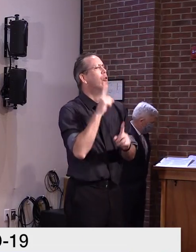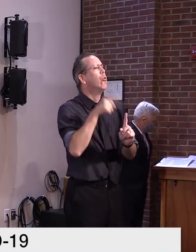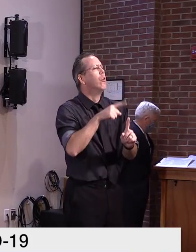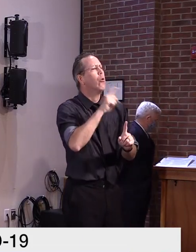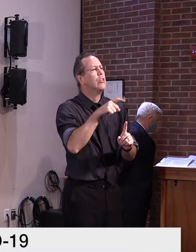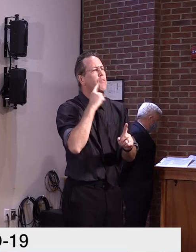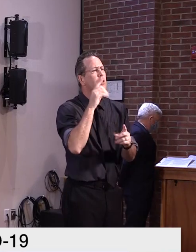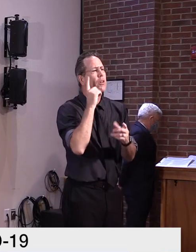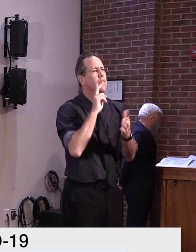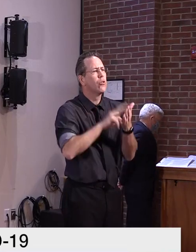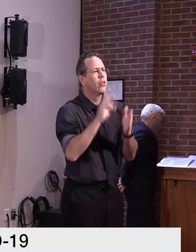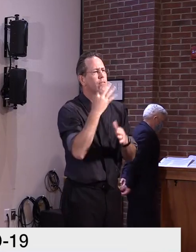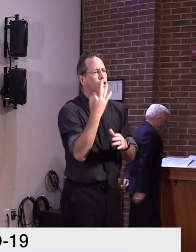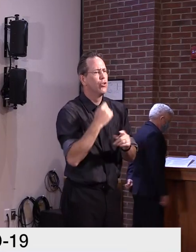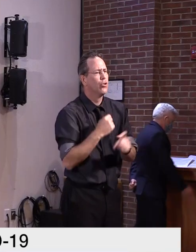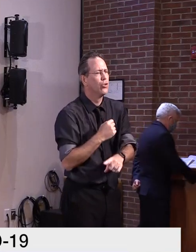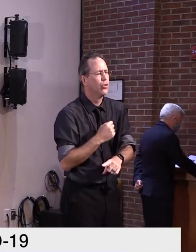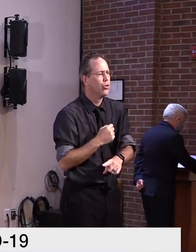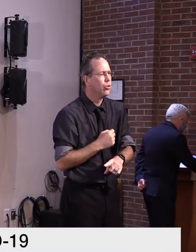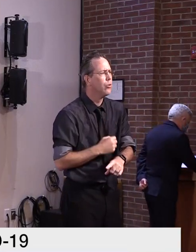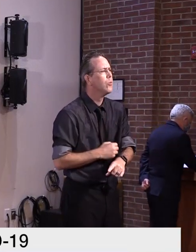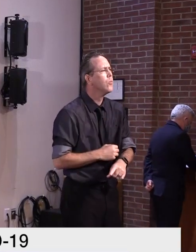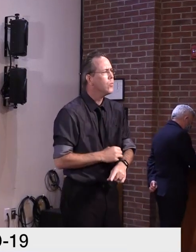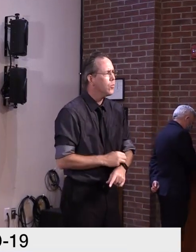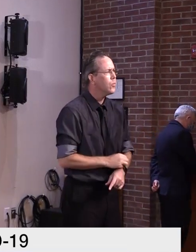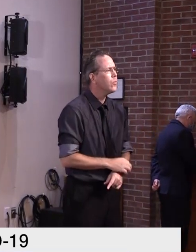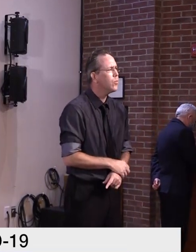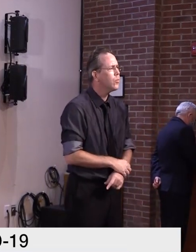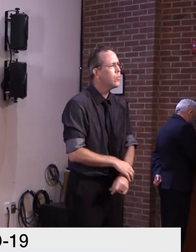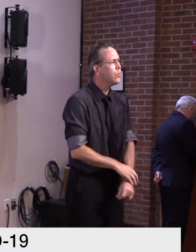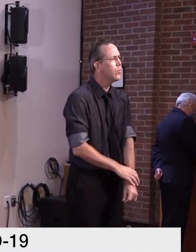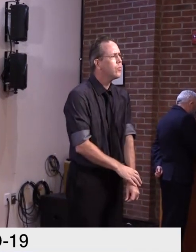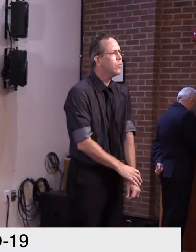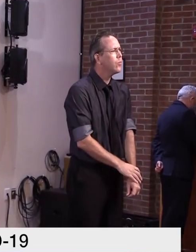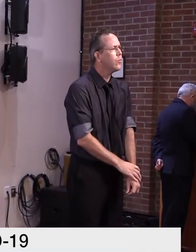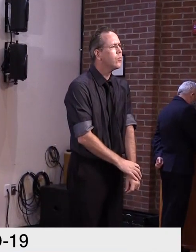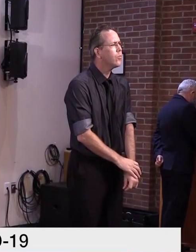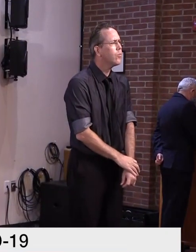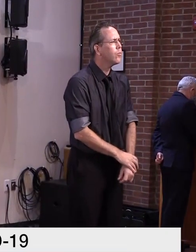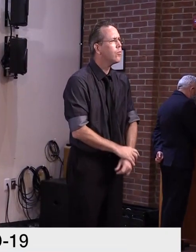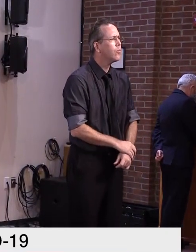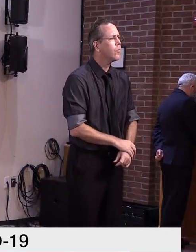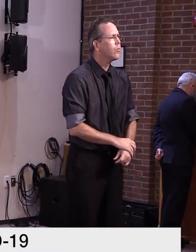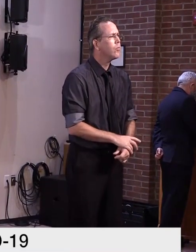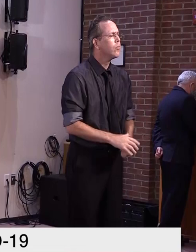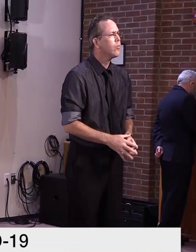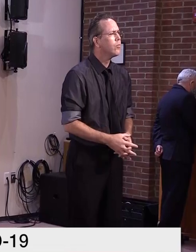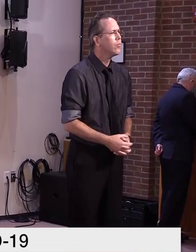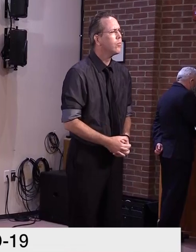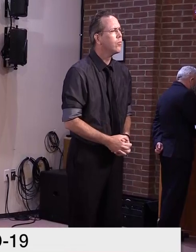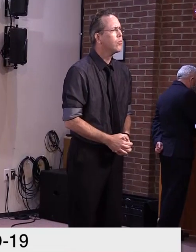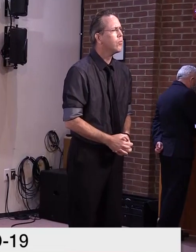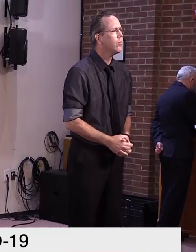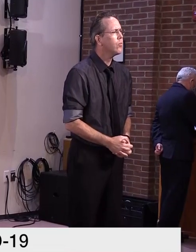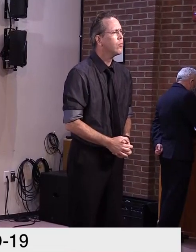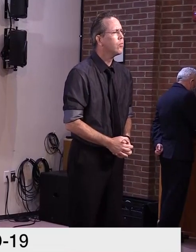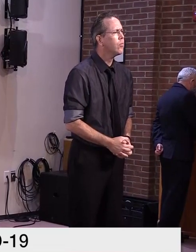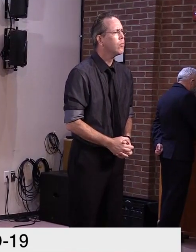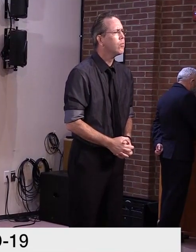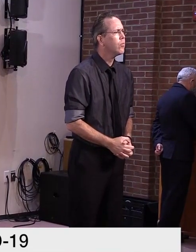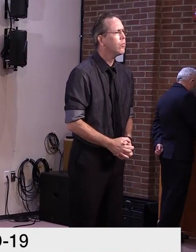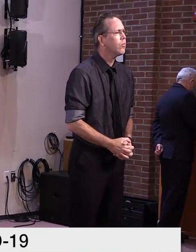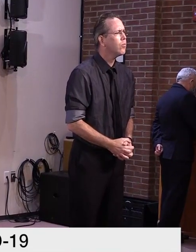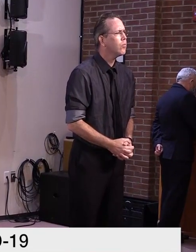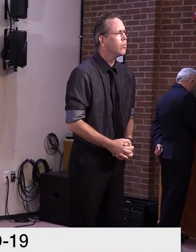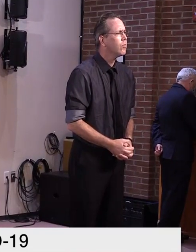thought, uh, was to be released this week. that come out yet? Uh, you mentioned it on Tuesday. Yeah. Thank you for asking.